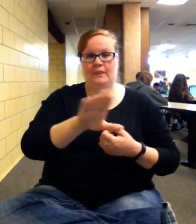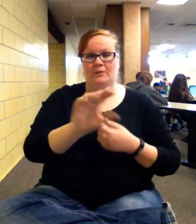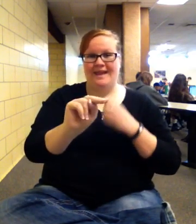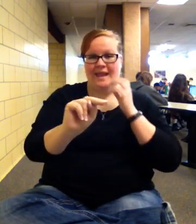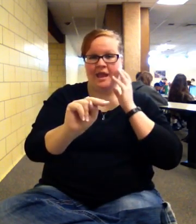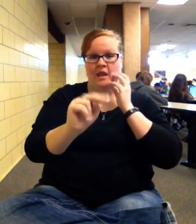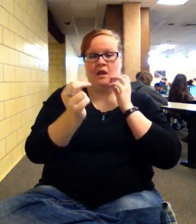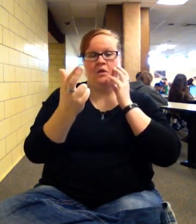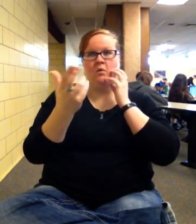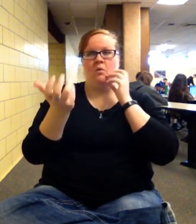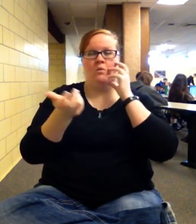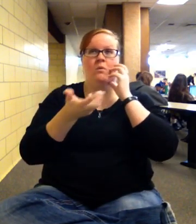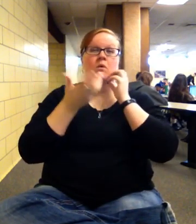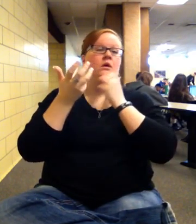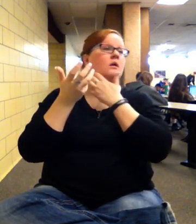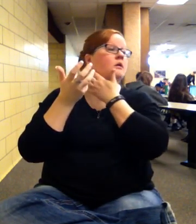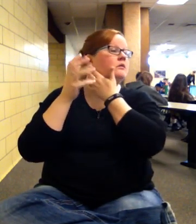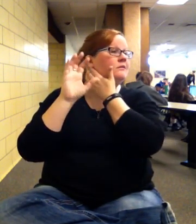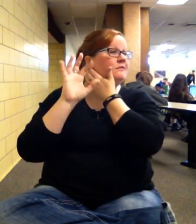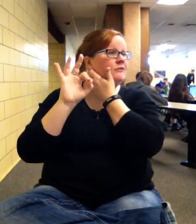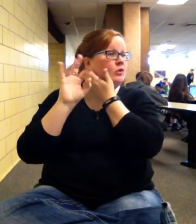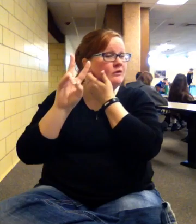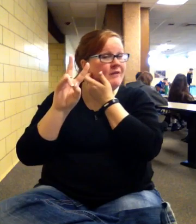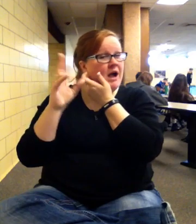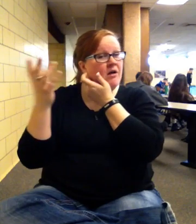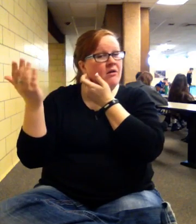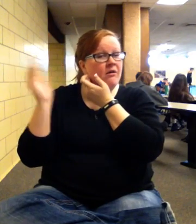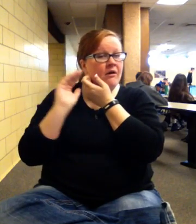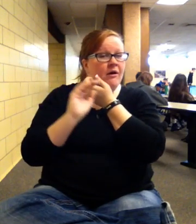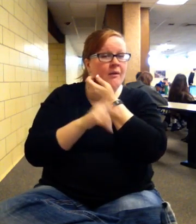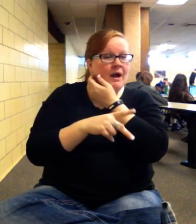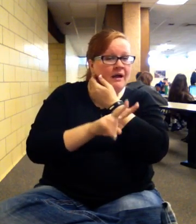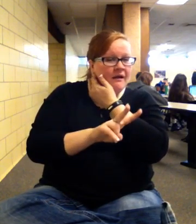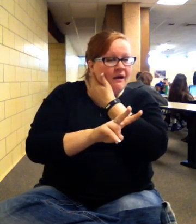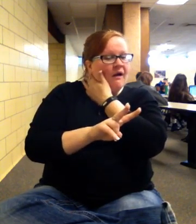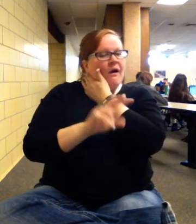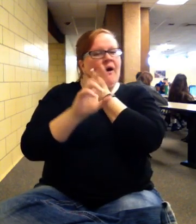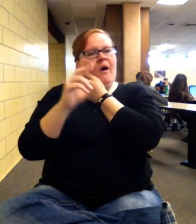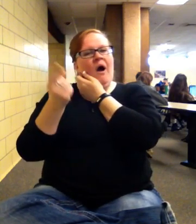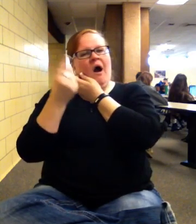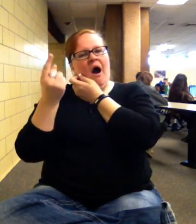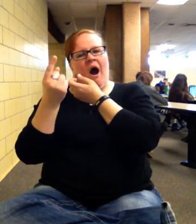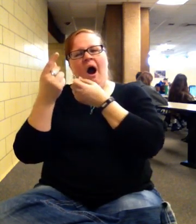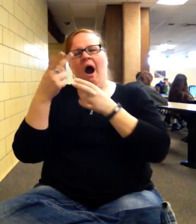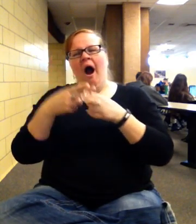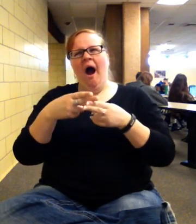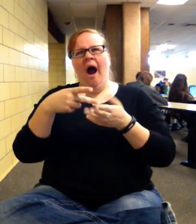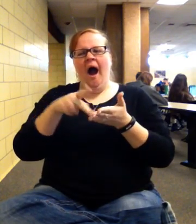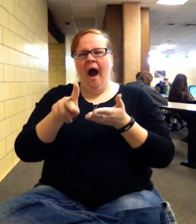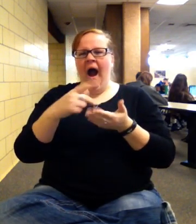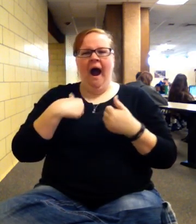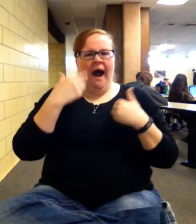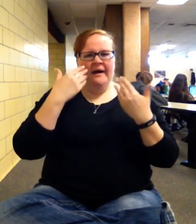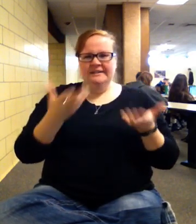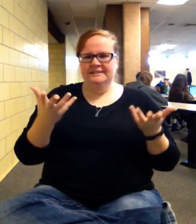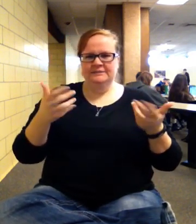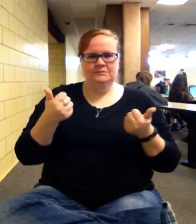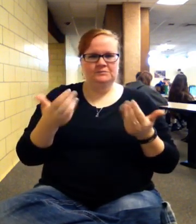make a mistake with future value versus present value, or if you call something a payment, I'm not going to know to give you partial credit